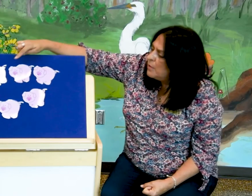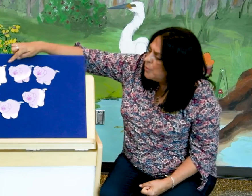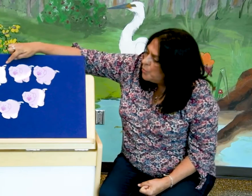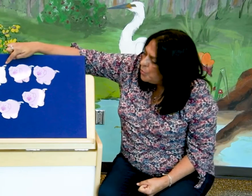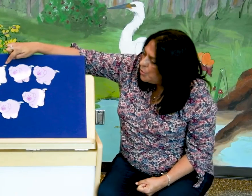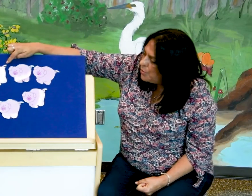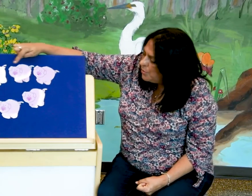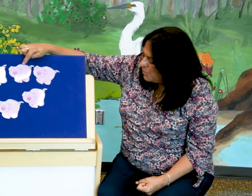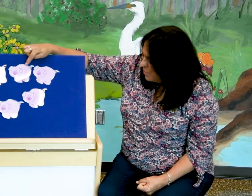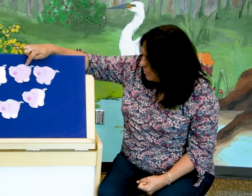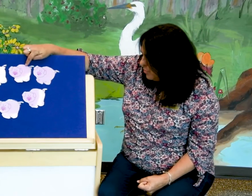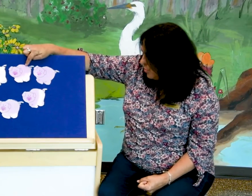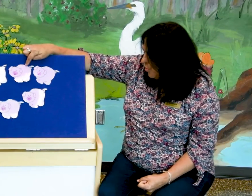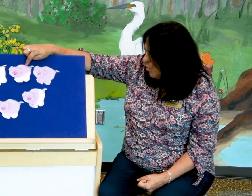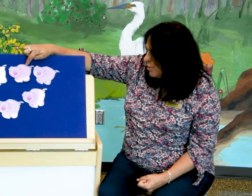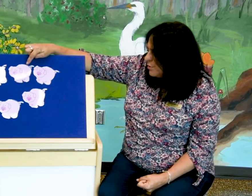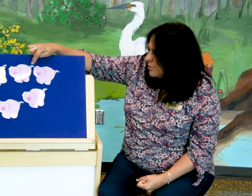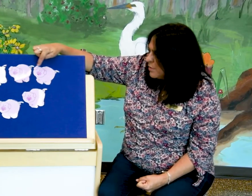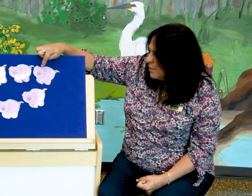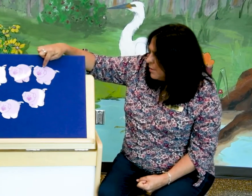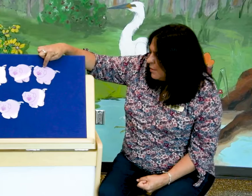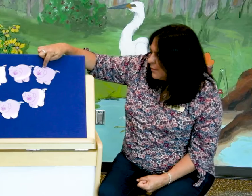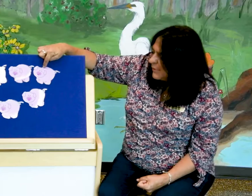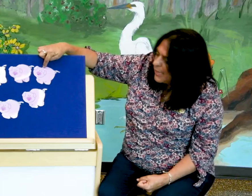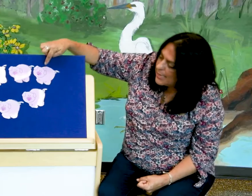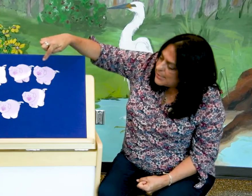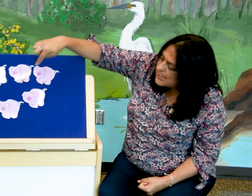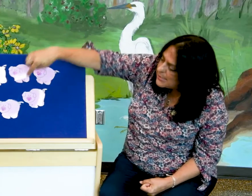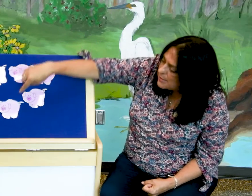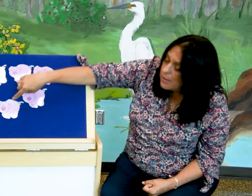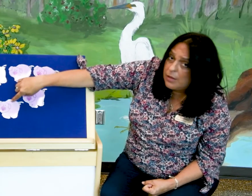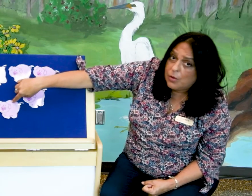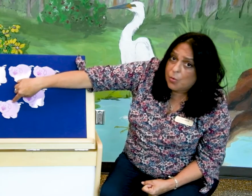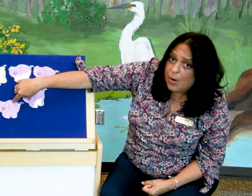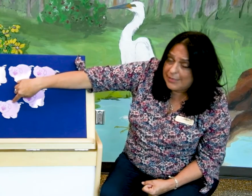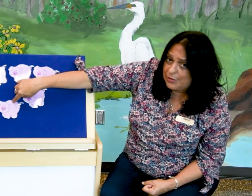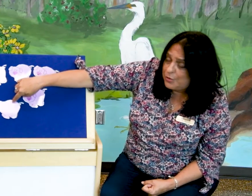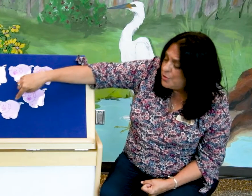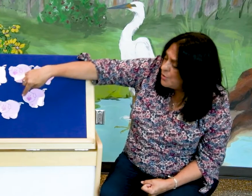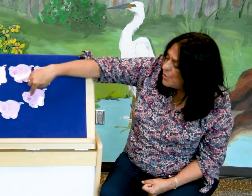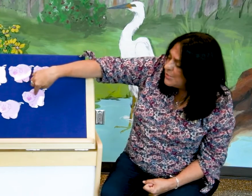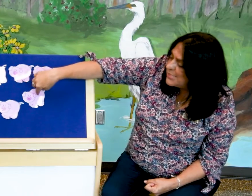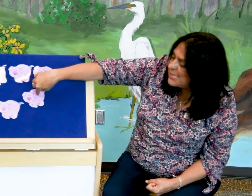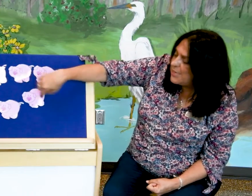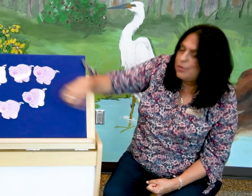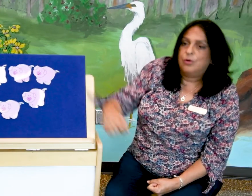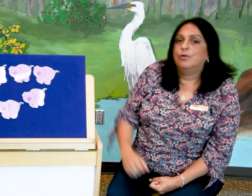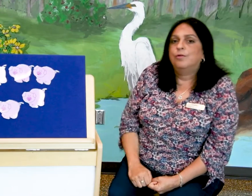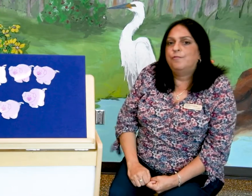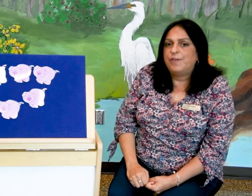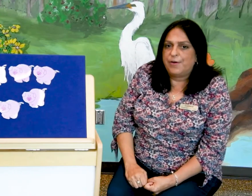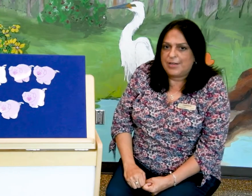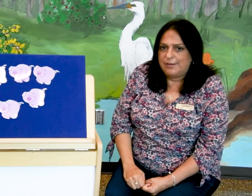Uno, dos, tres, cuatro, cinco. Very good.